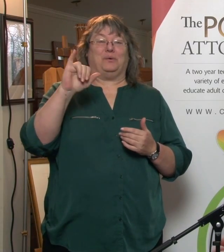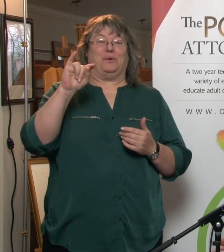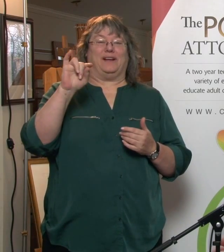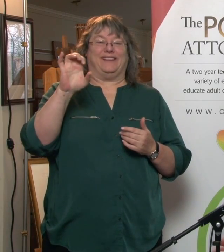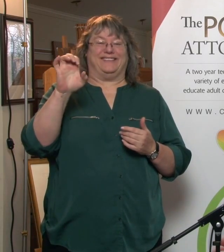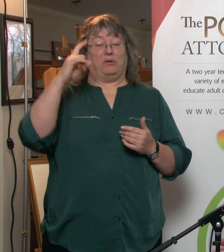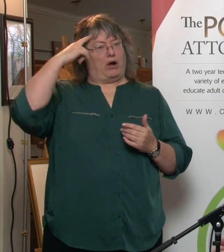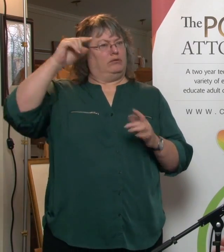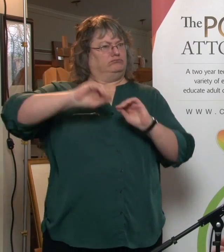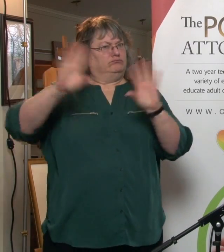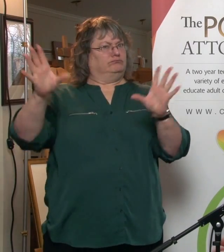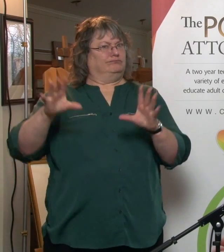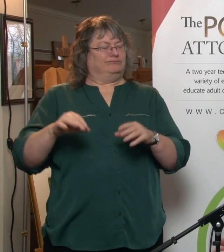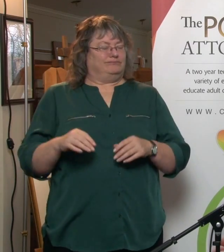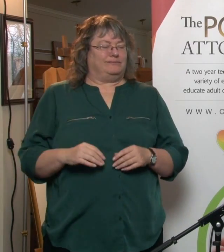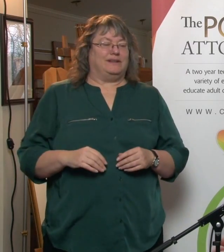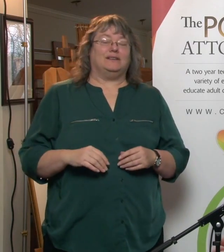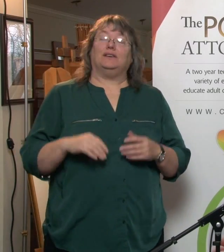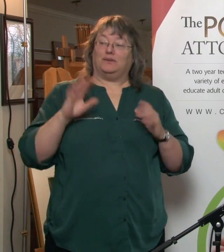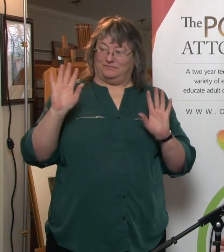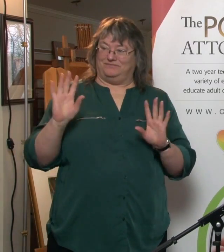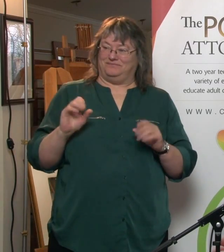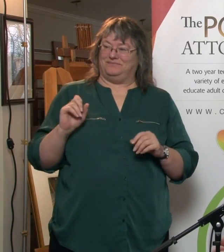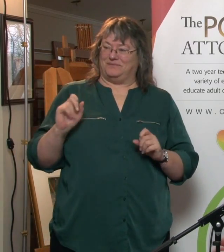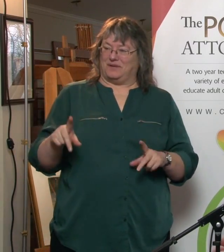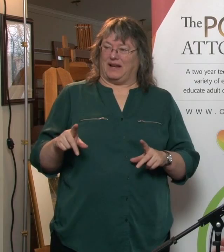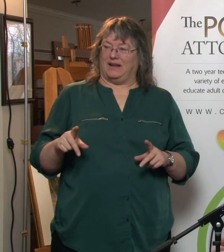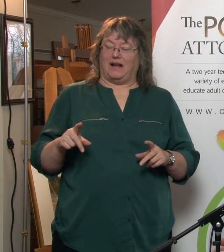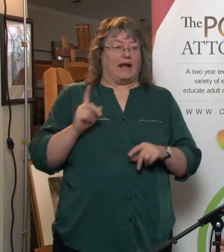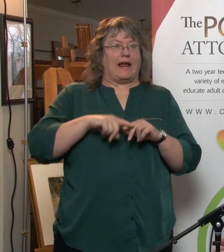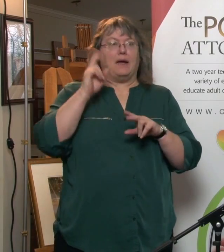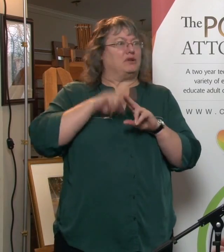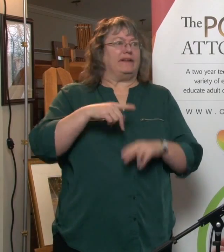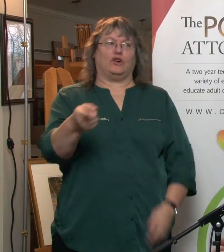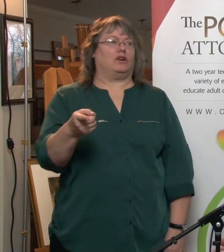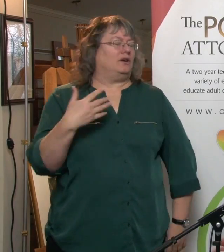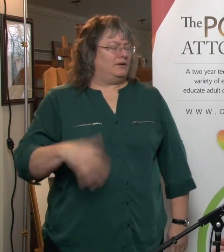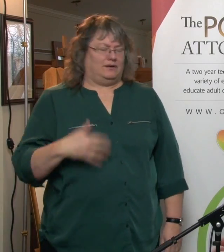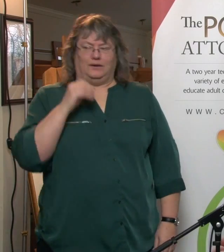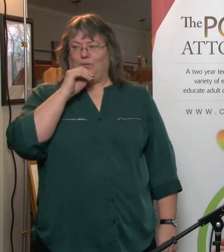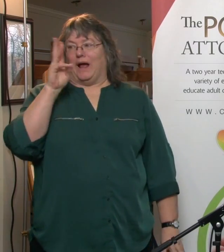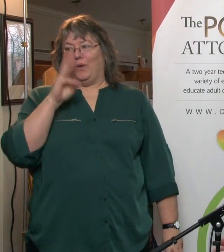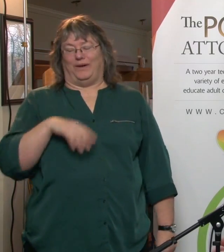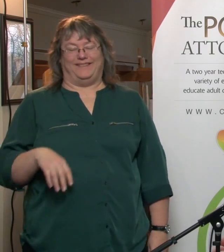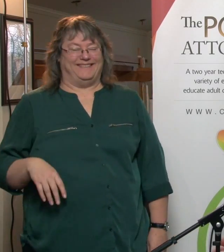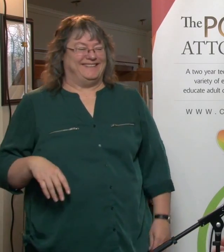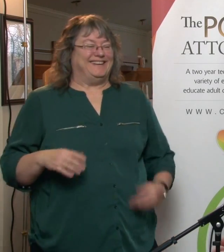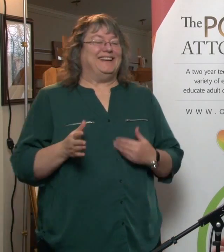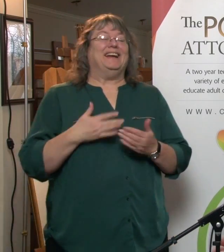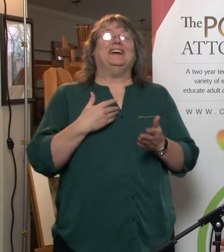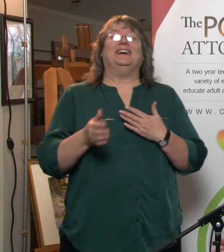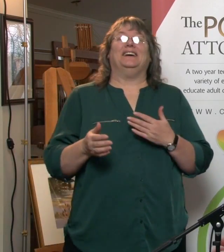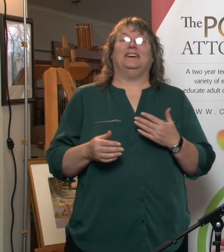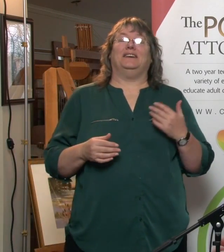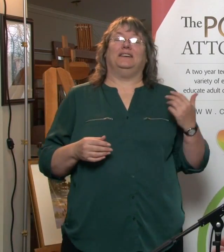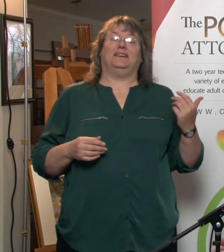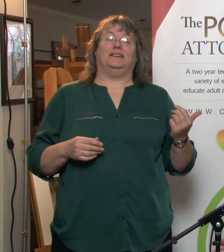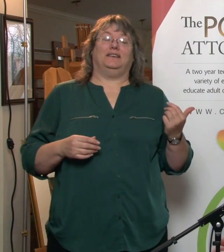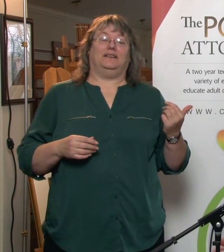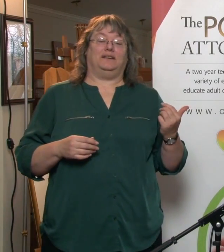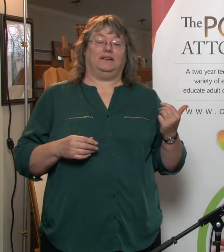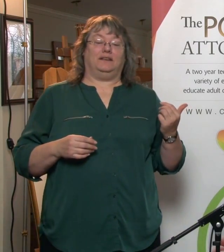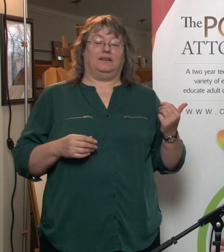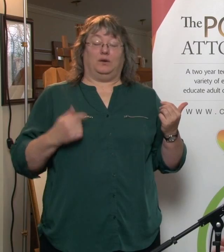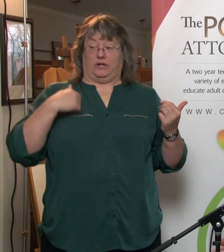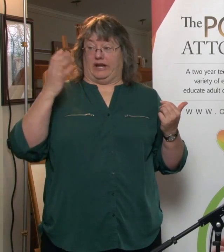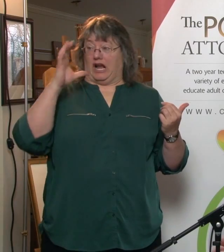determine that? So we begin with, I cannot believe that woman, I tell you. Begin with, there's a presumption